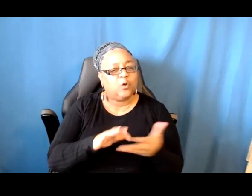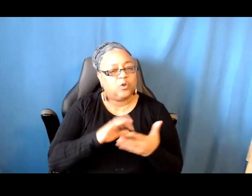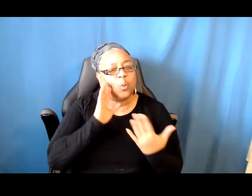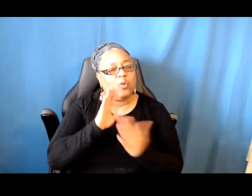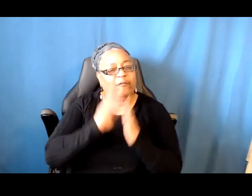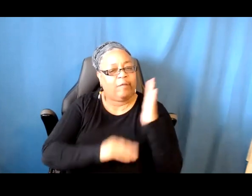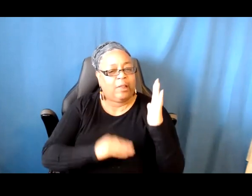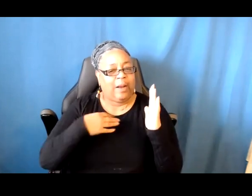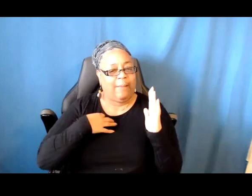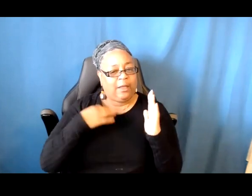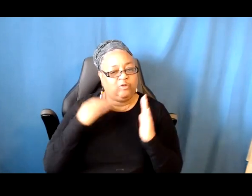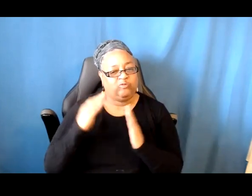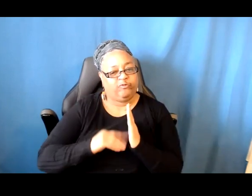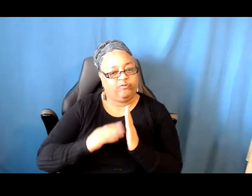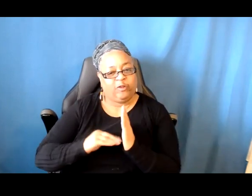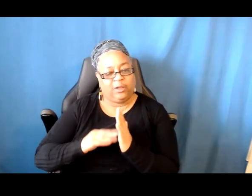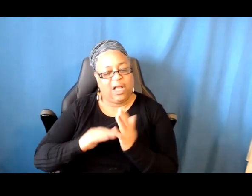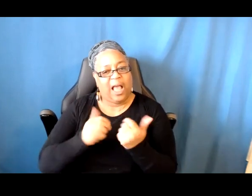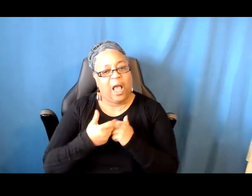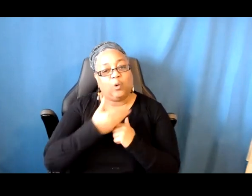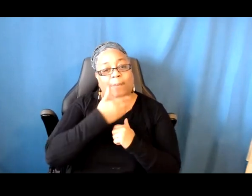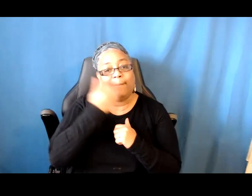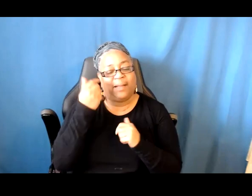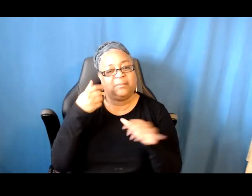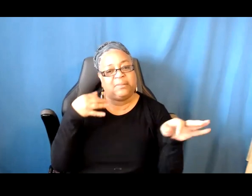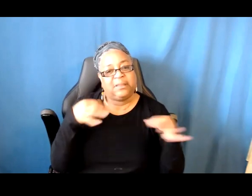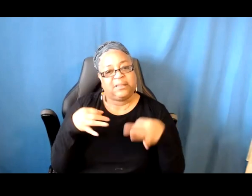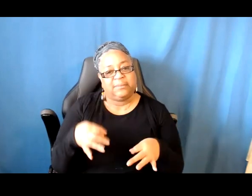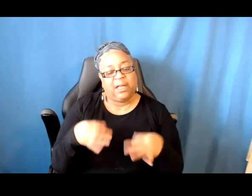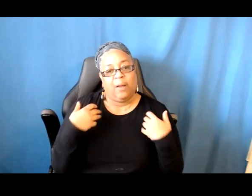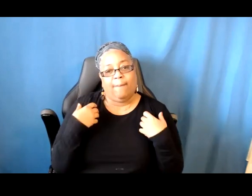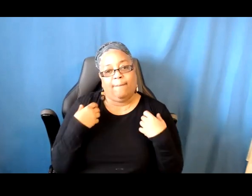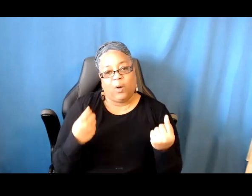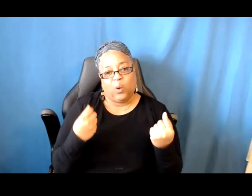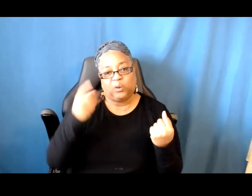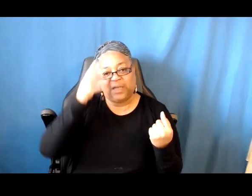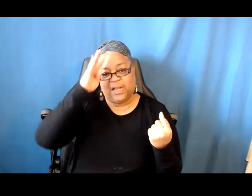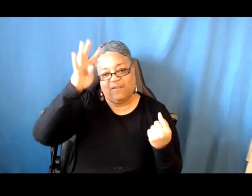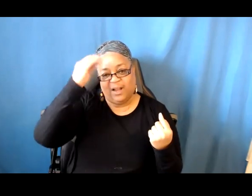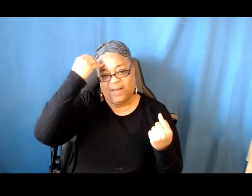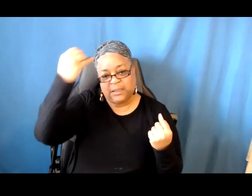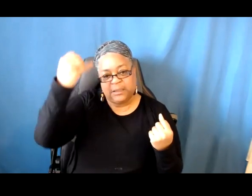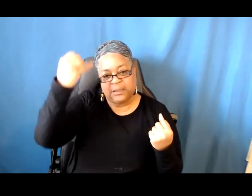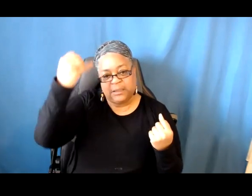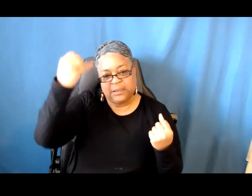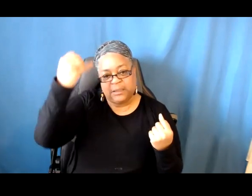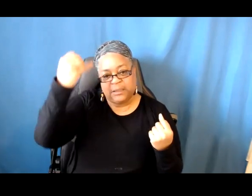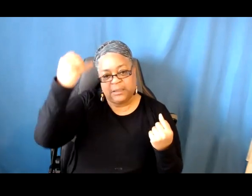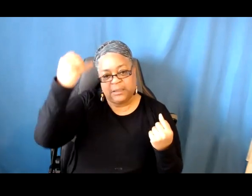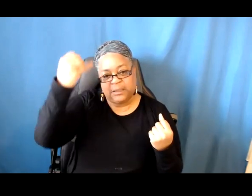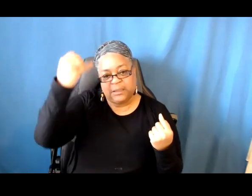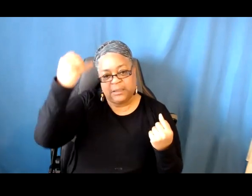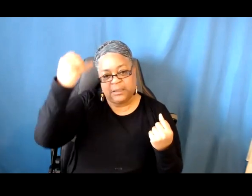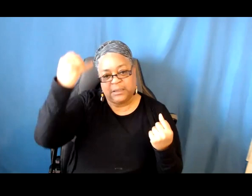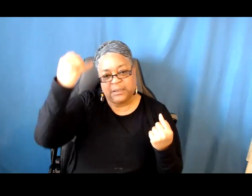is how to best articulate a very bold, innovative idea, very complex idea, succinctly within